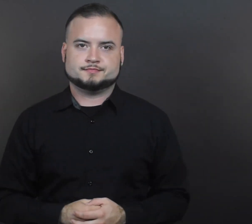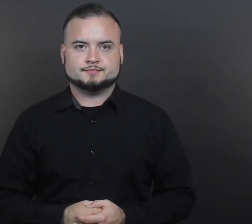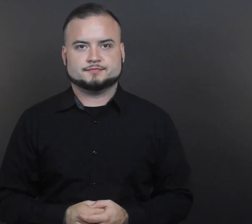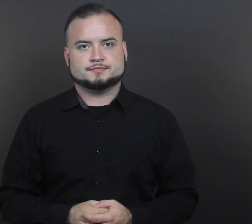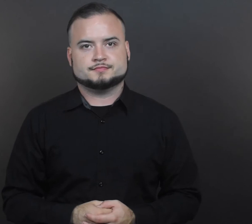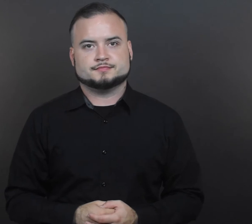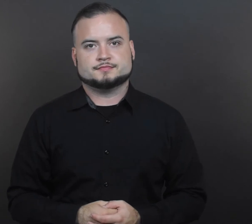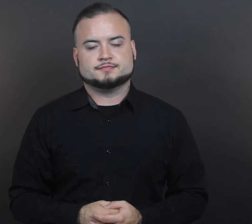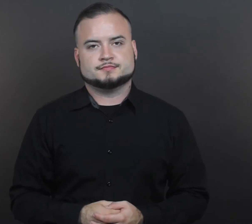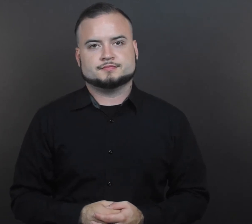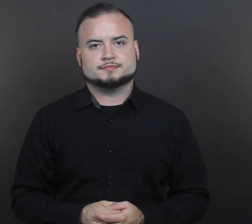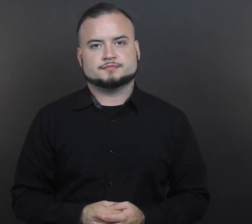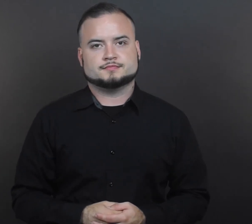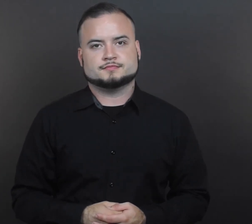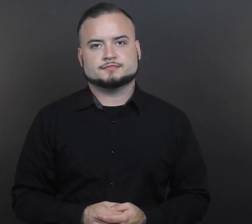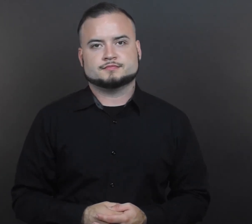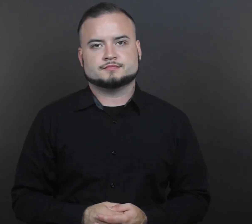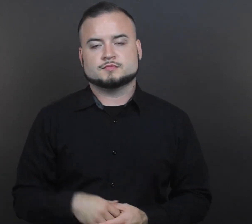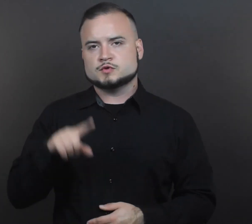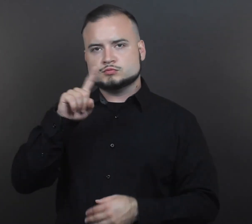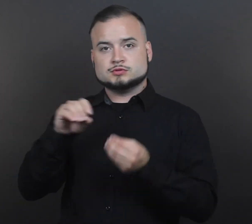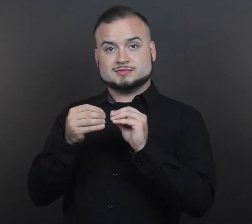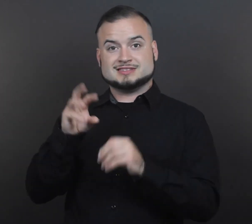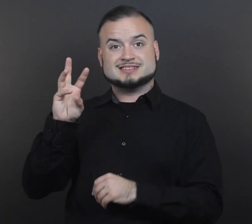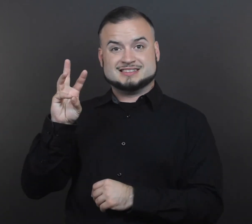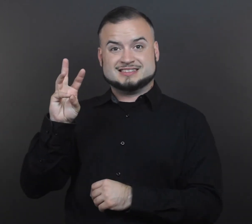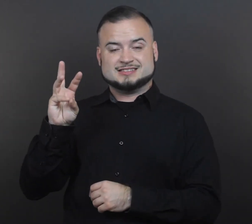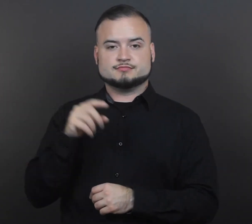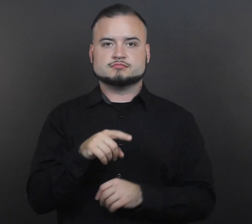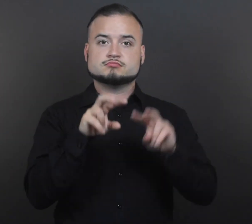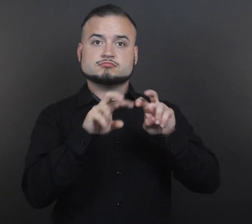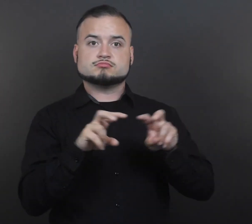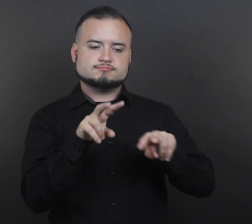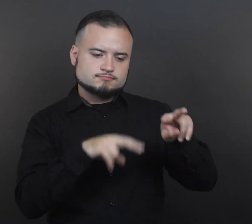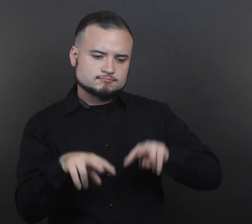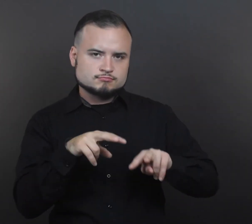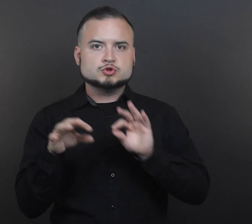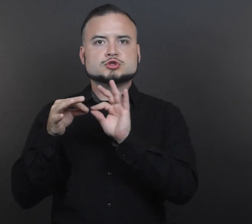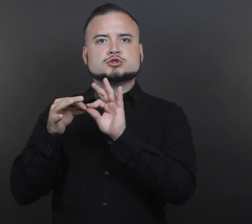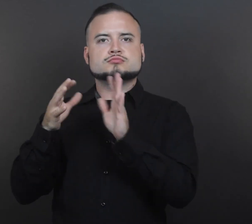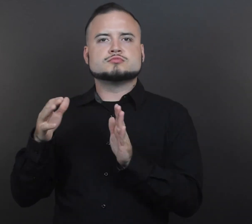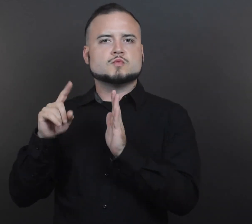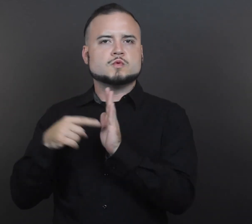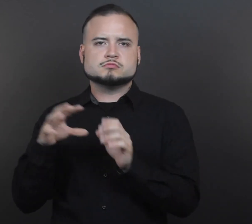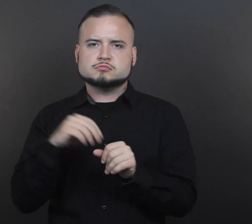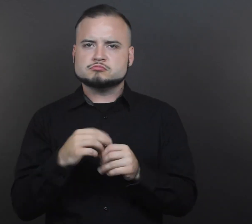Number 6. Number What is the interpreter's role in the assessment? An